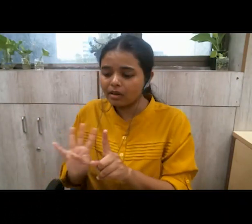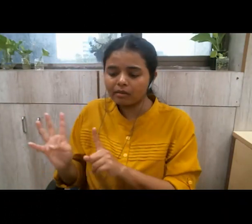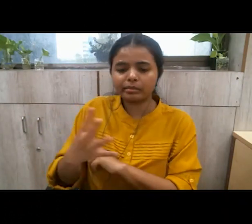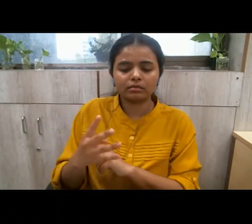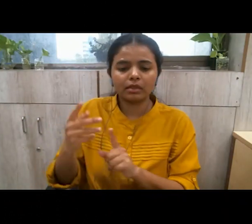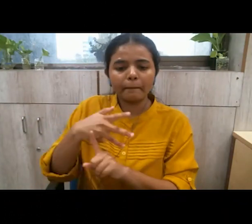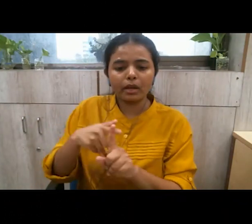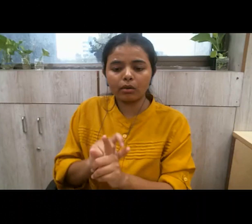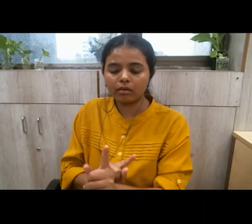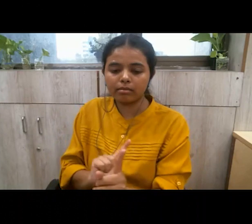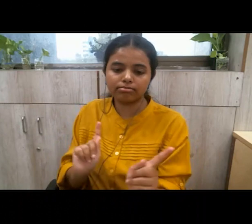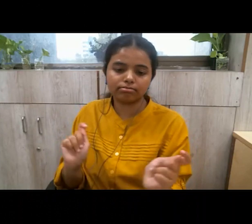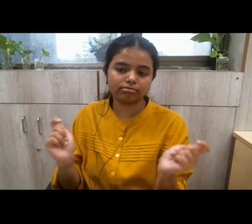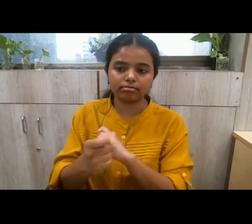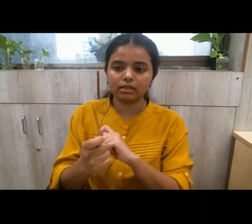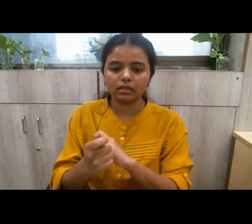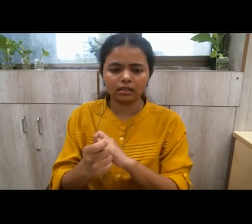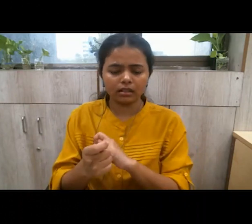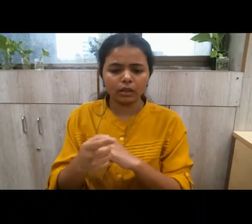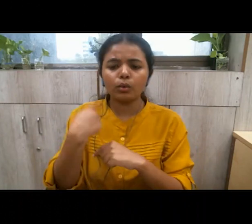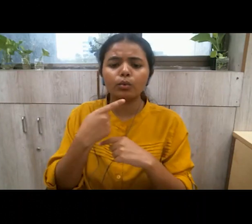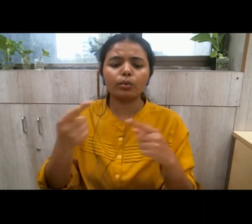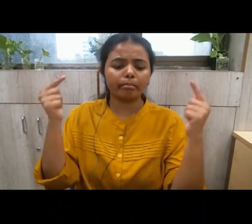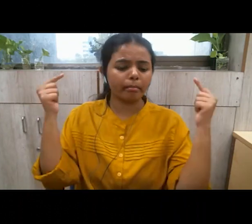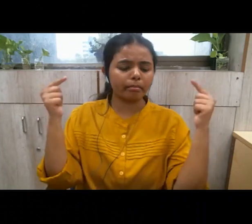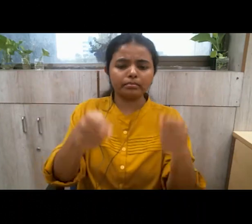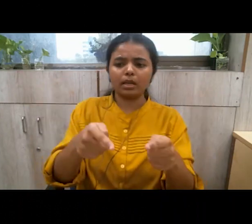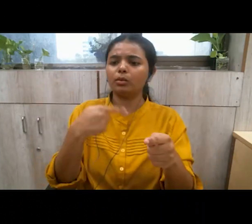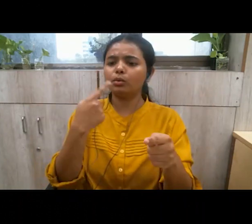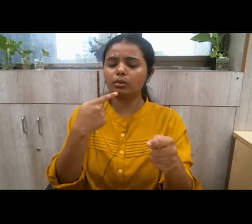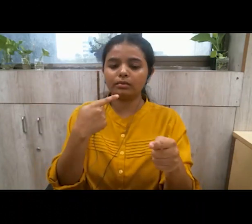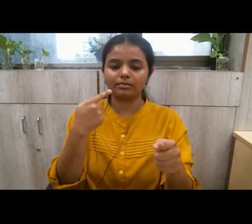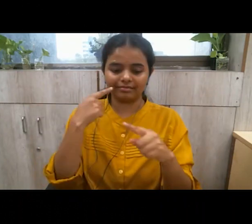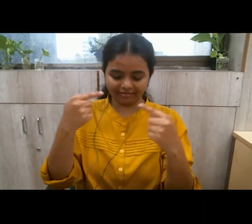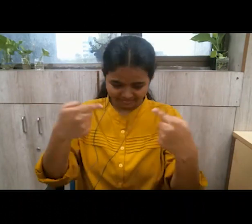so it would be i who would be to blame if i attach myself